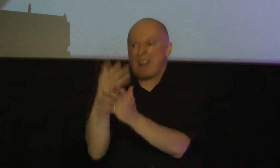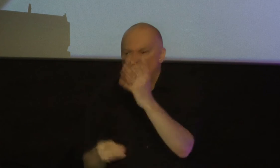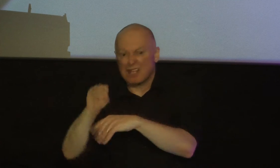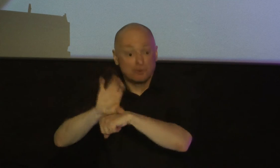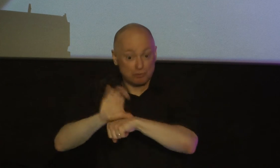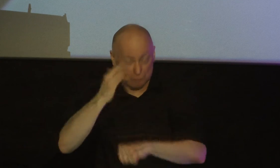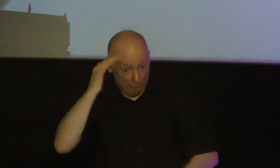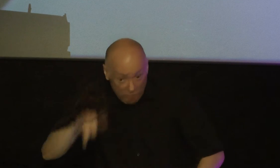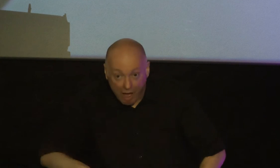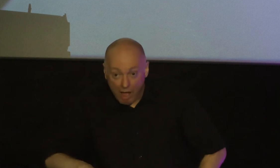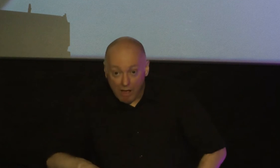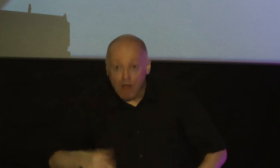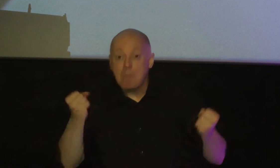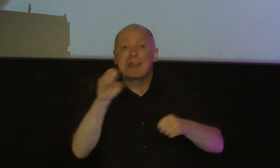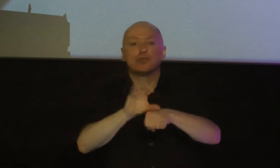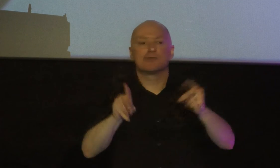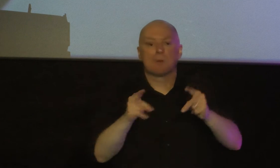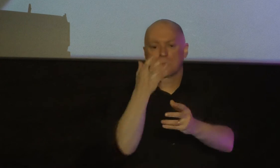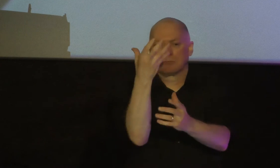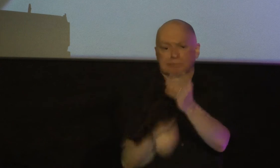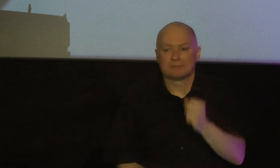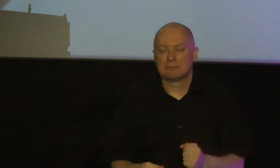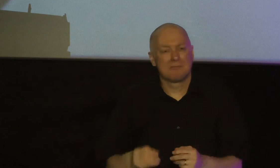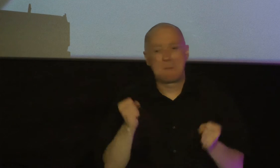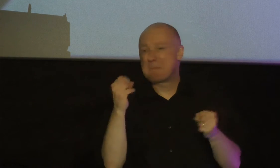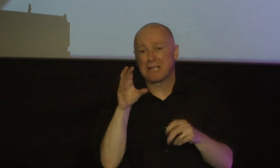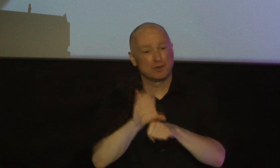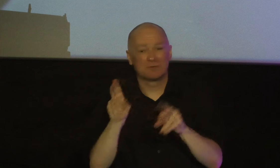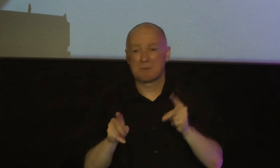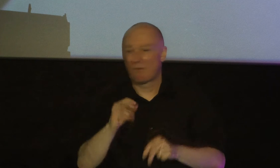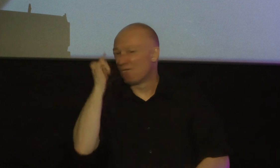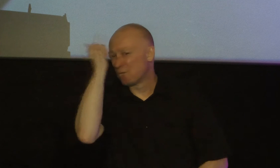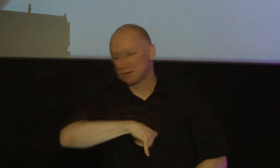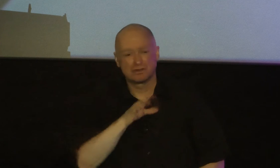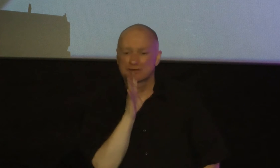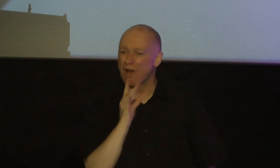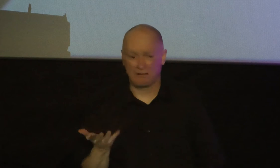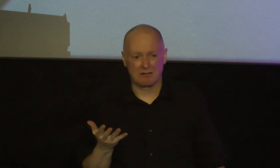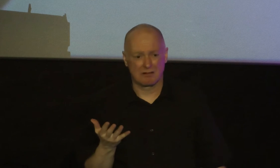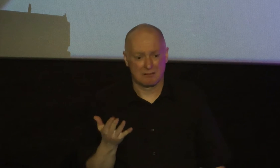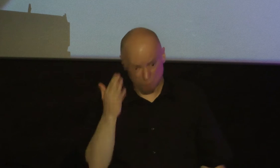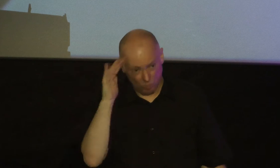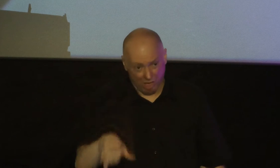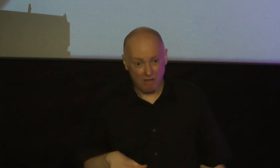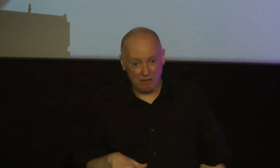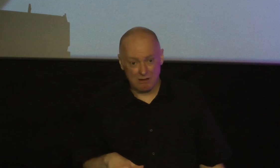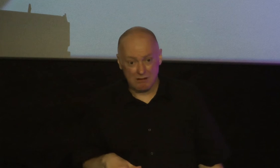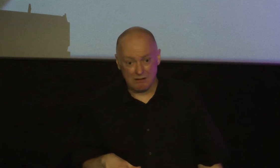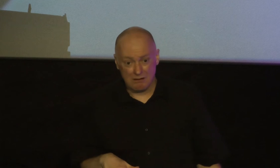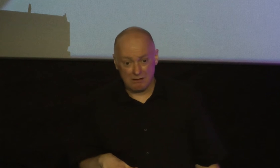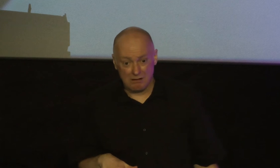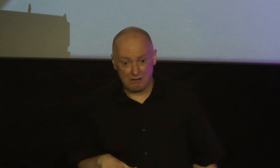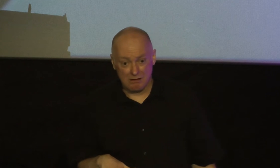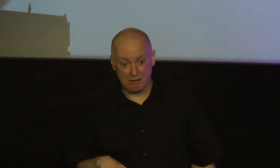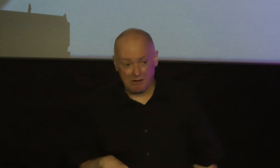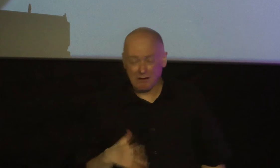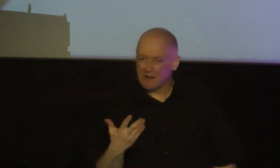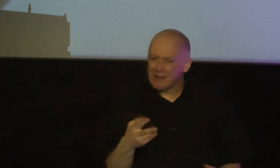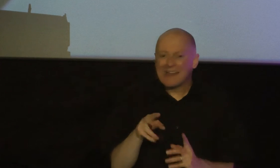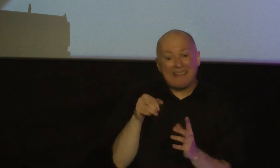and church people speak and behave foolishly sometimes this is important it's applicable to us because wisdom